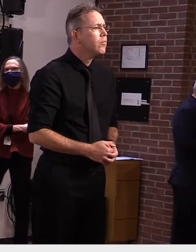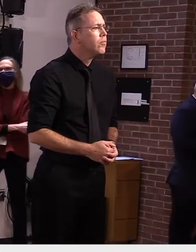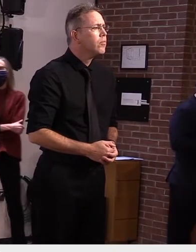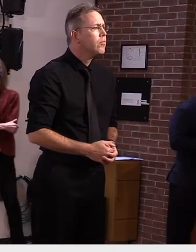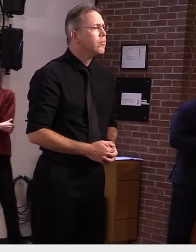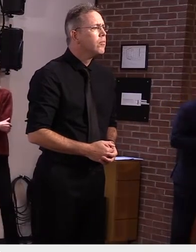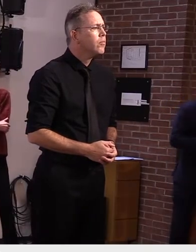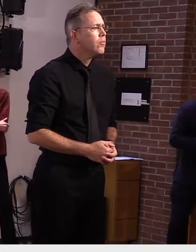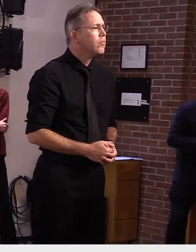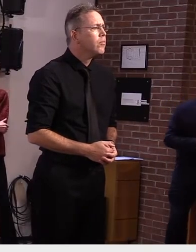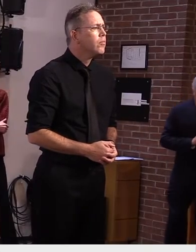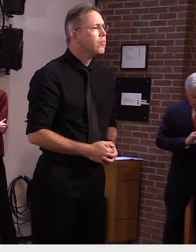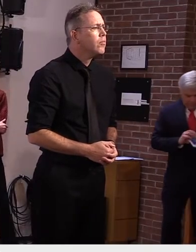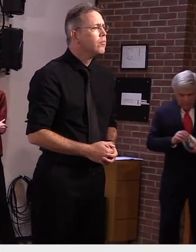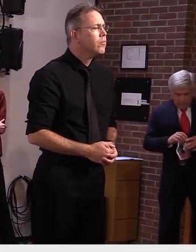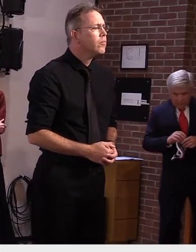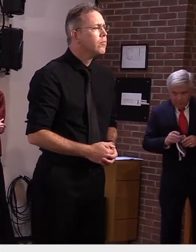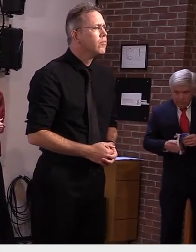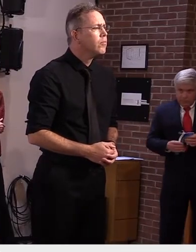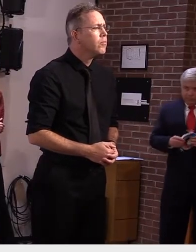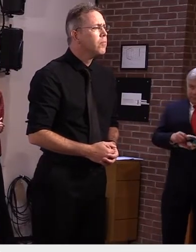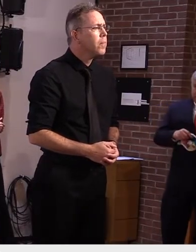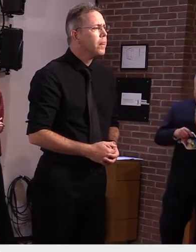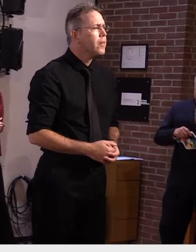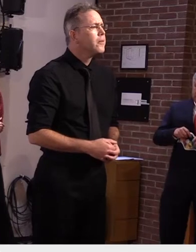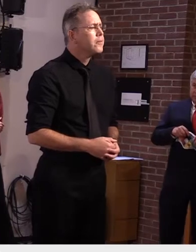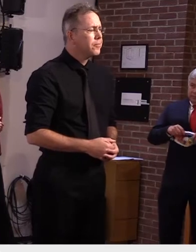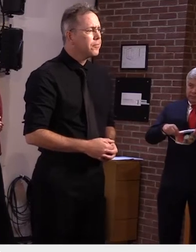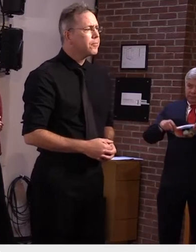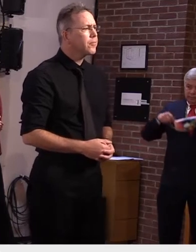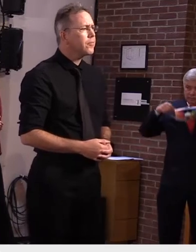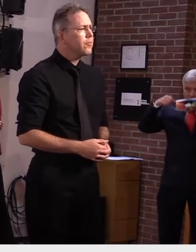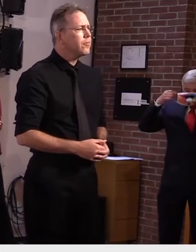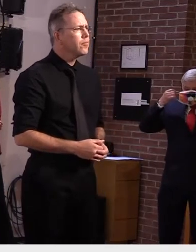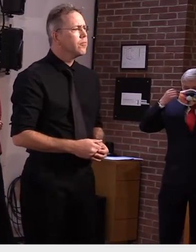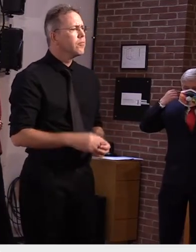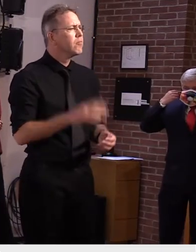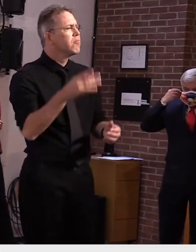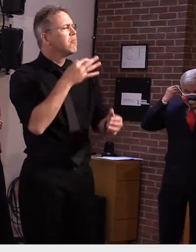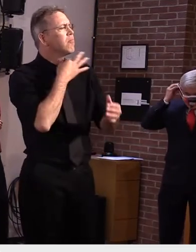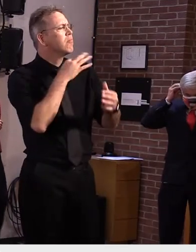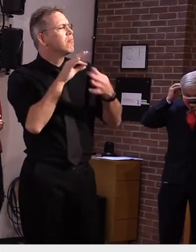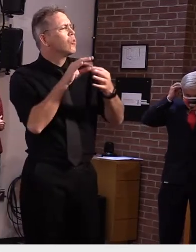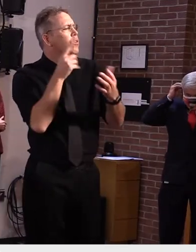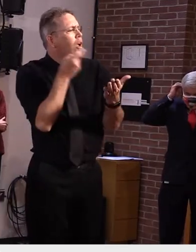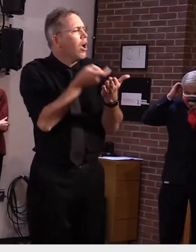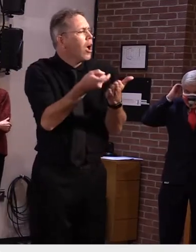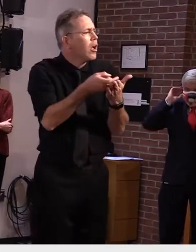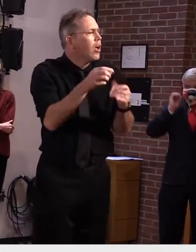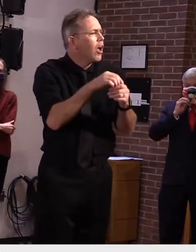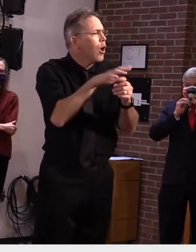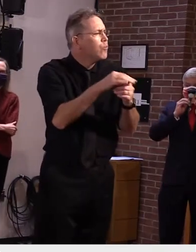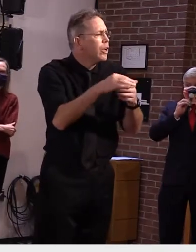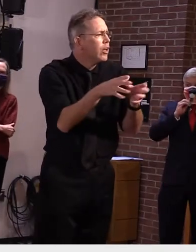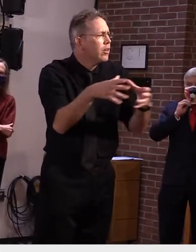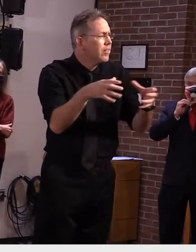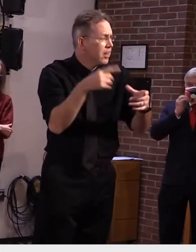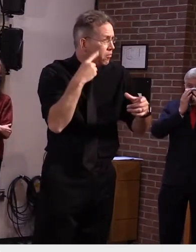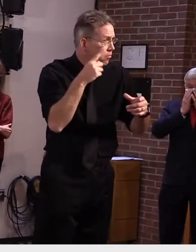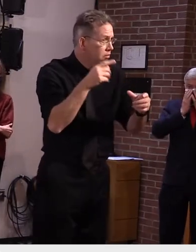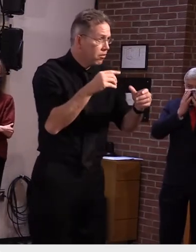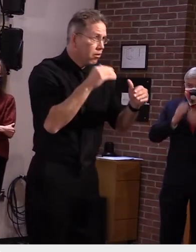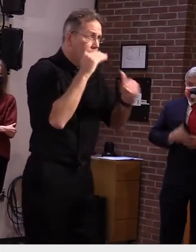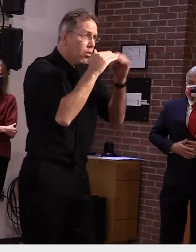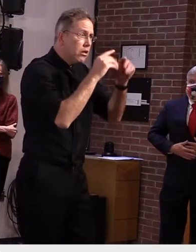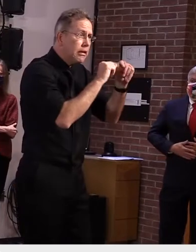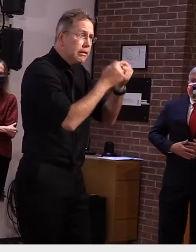teams other than just the facility is it like for instance an adult player happens to be the youth coach or or something